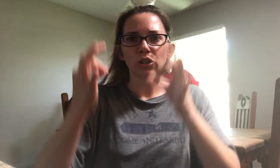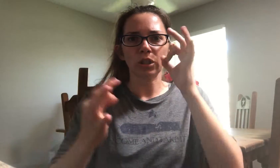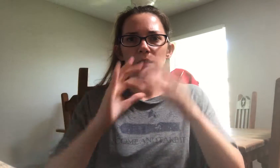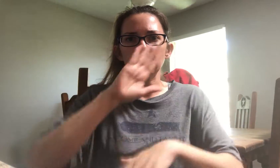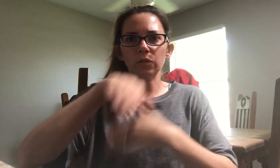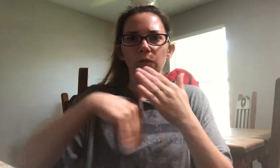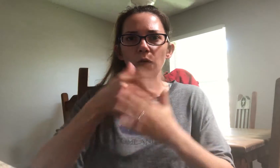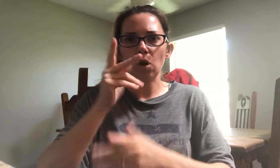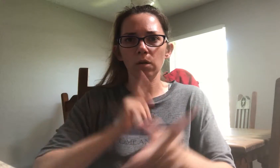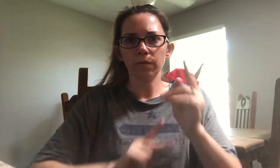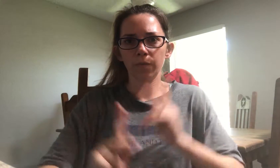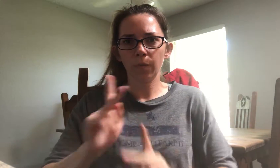justice for all.